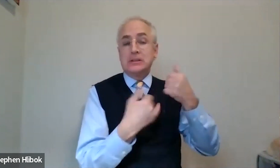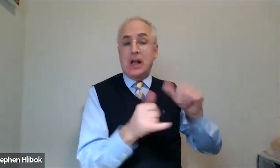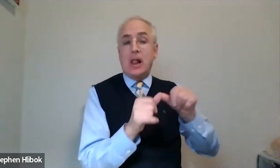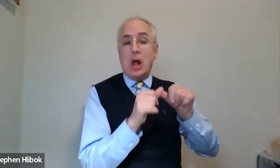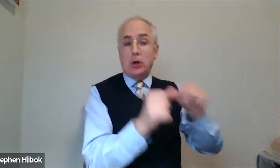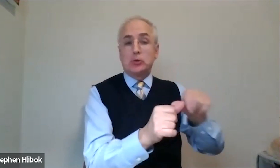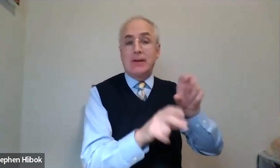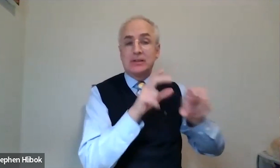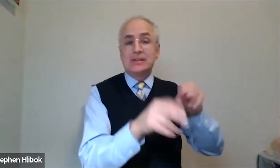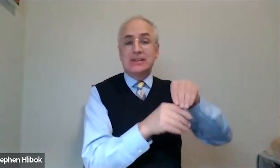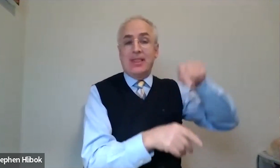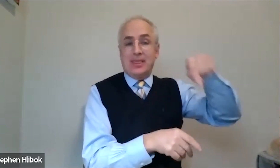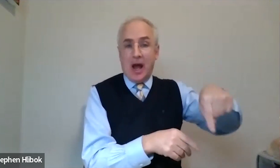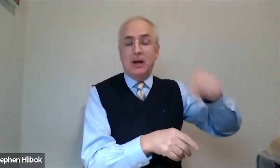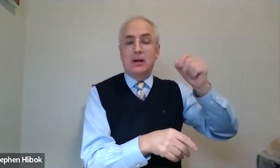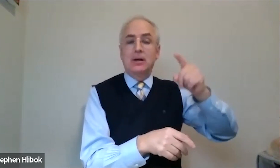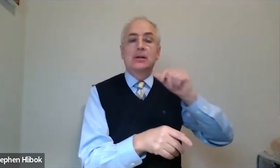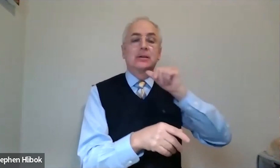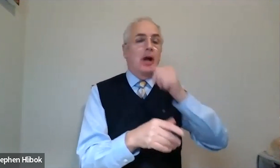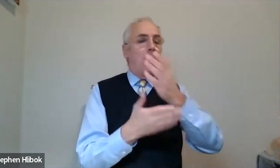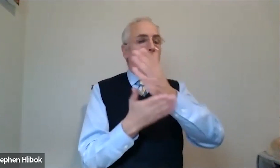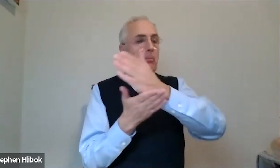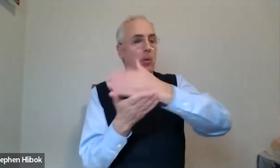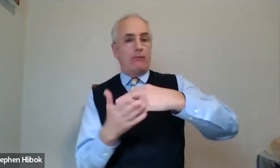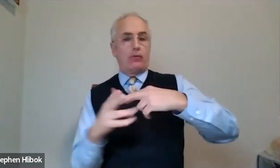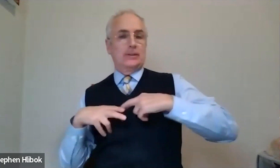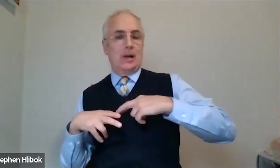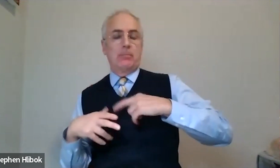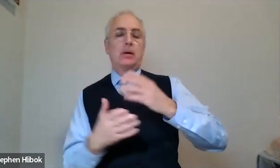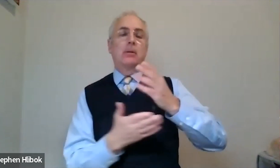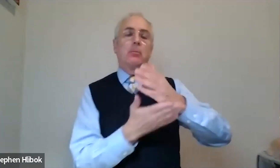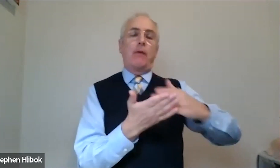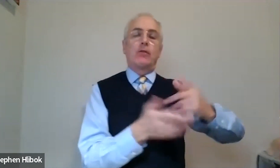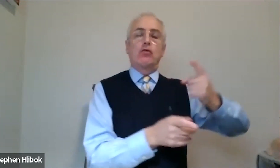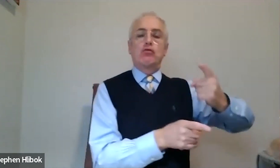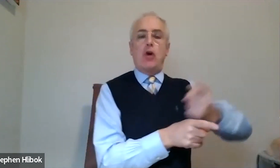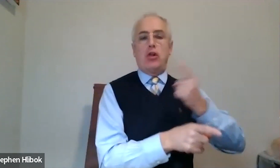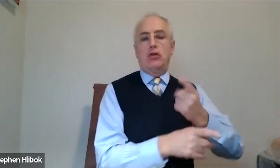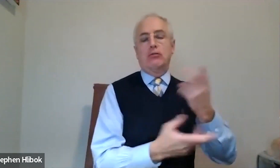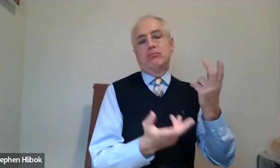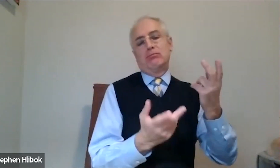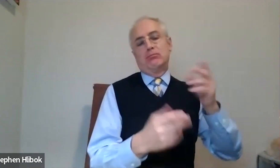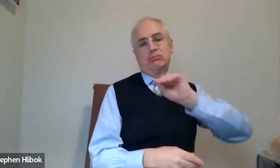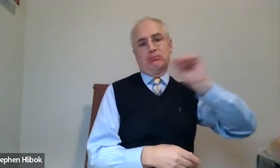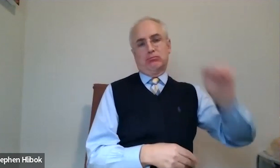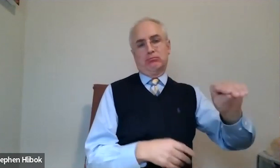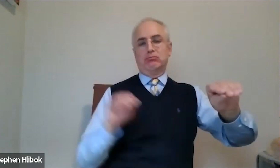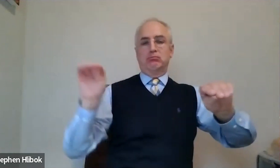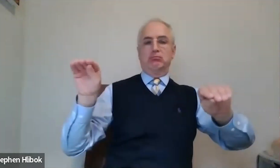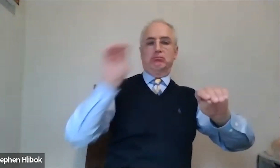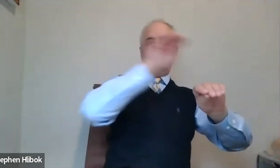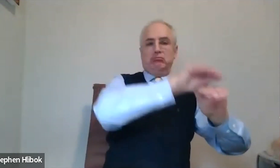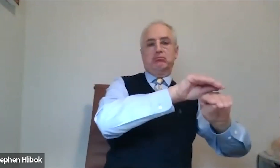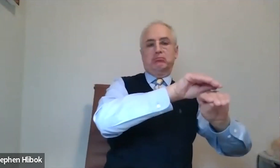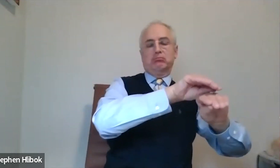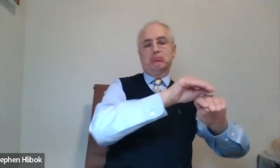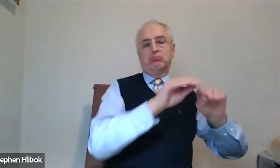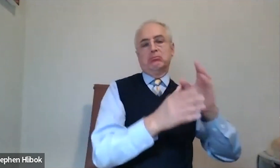regular account. For example, continue investing that money in something else, perhaps a regular savings